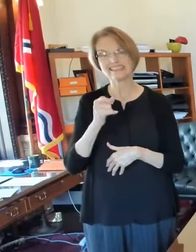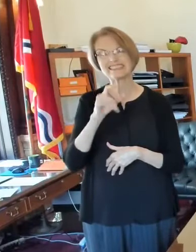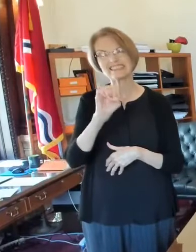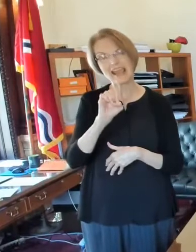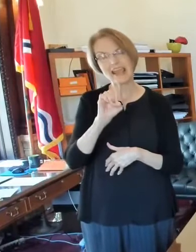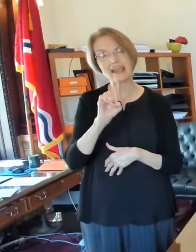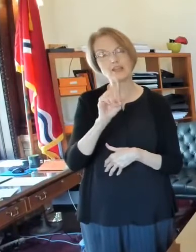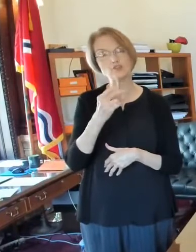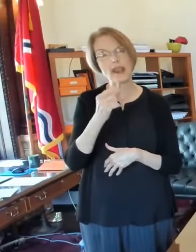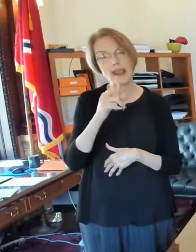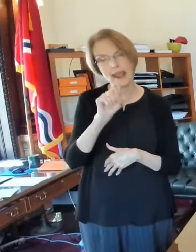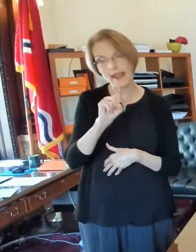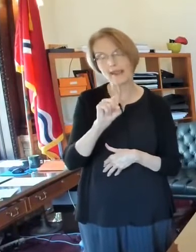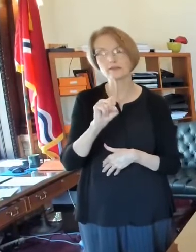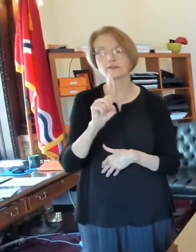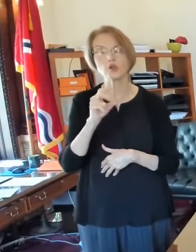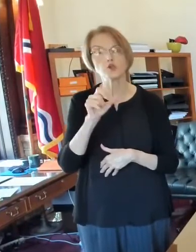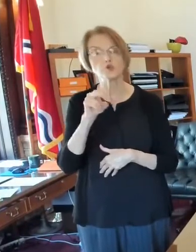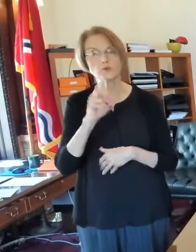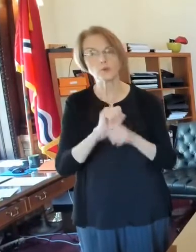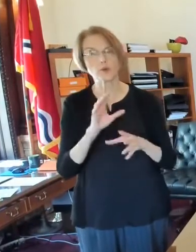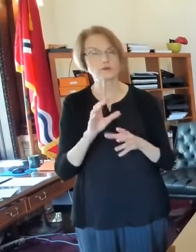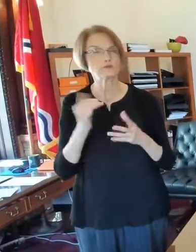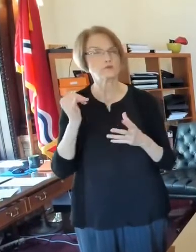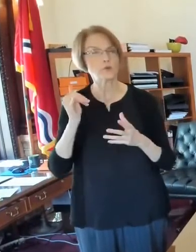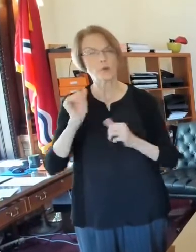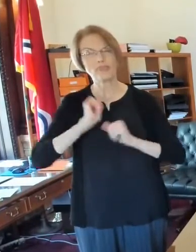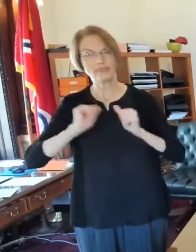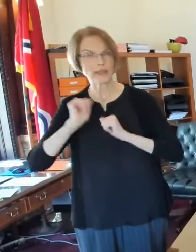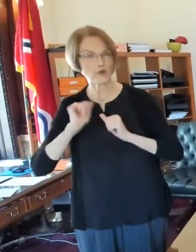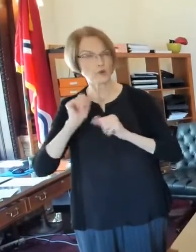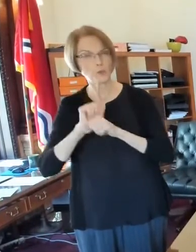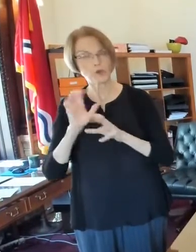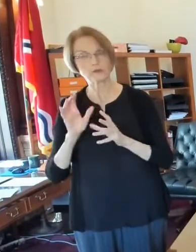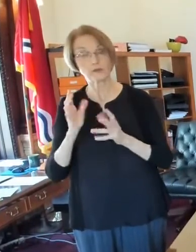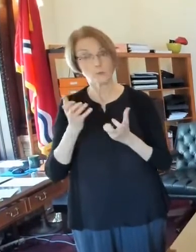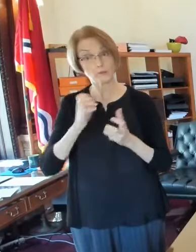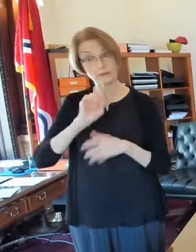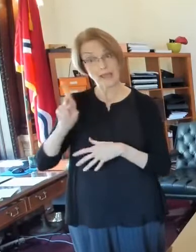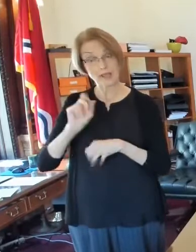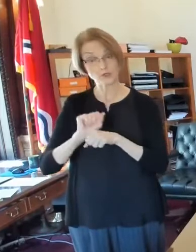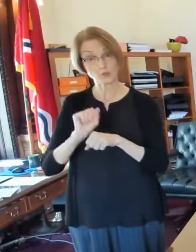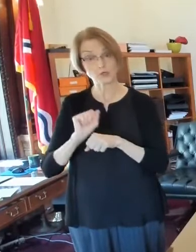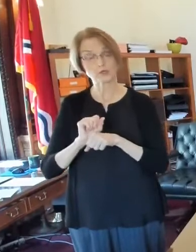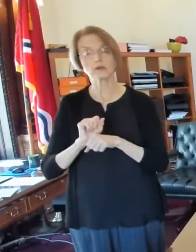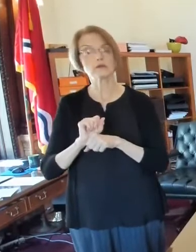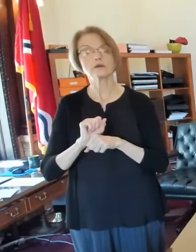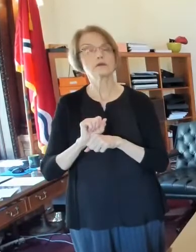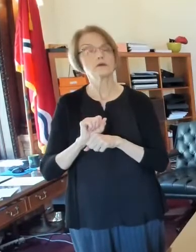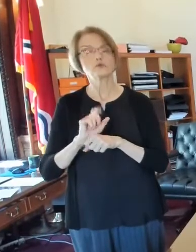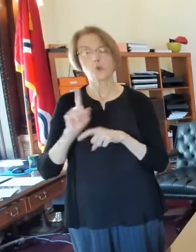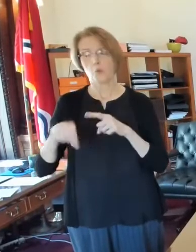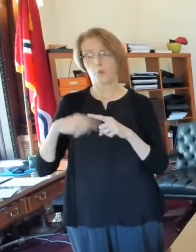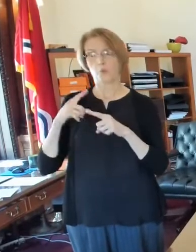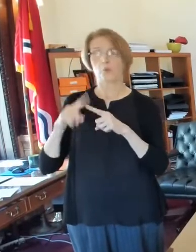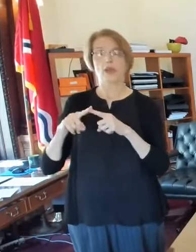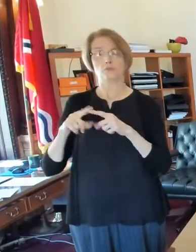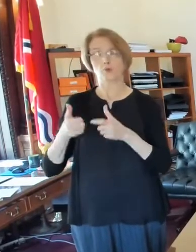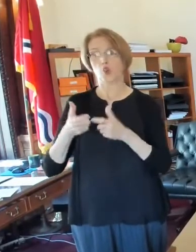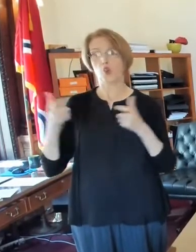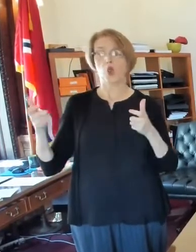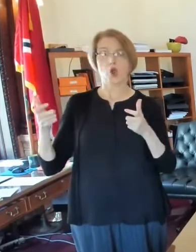that like the Stiefel and Fox Theater who want to get back to work. What is the city's position on when large venues,